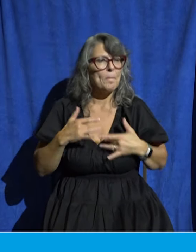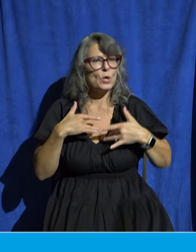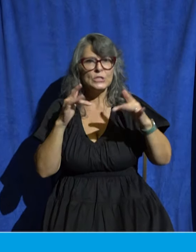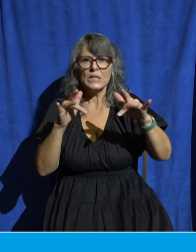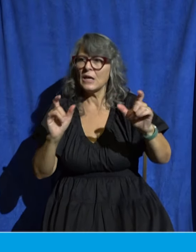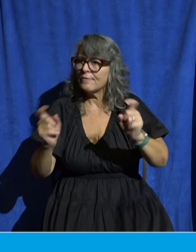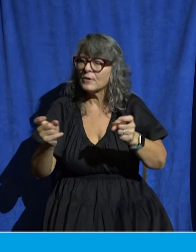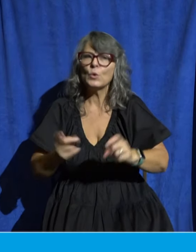it.